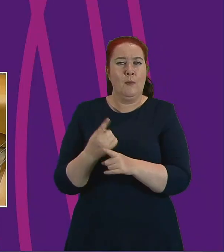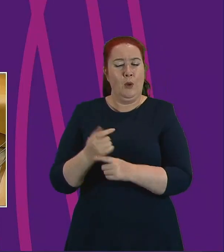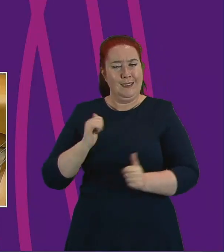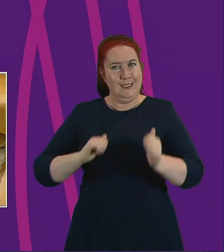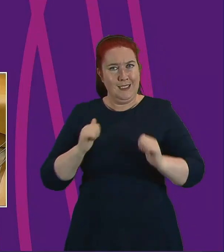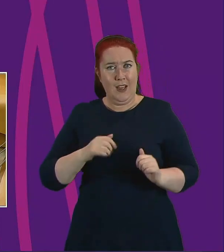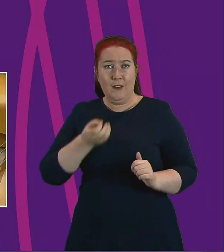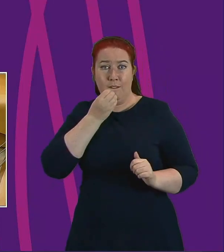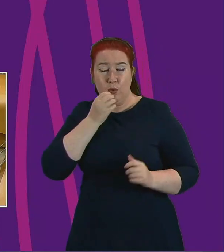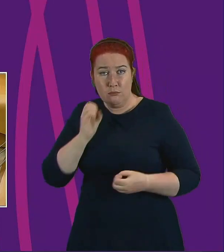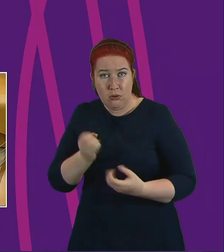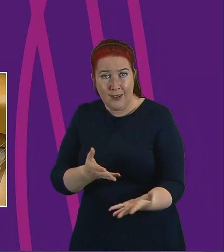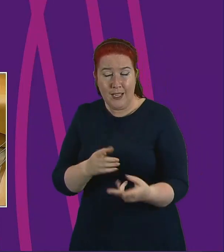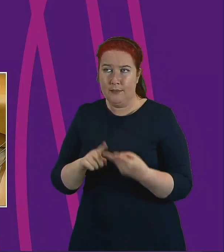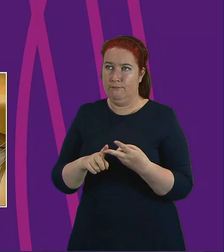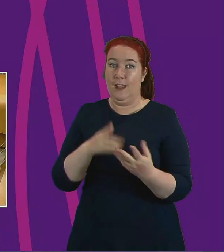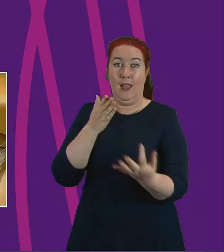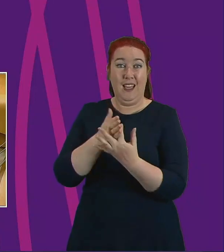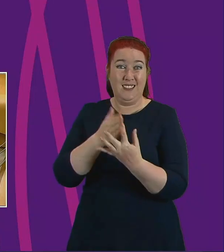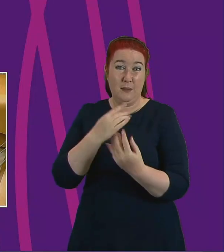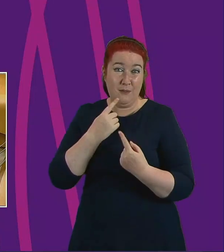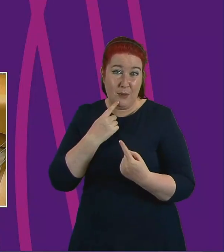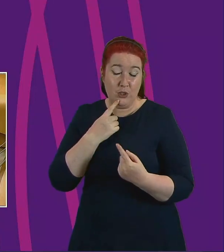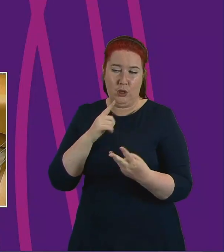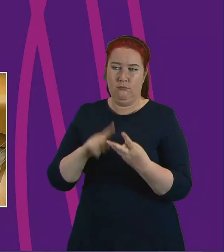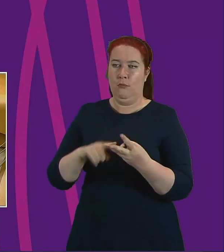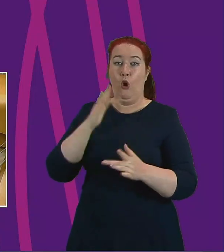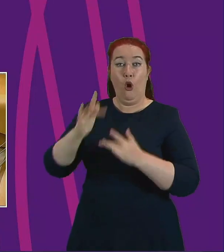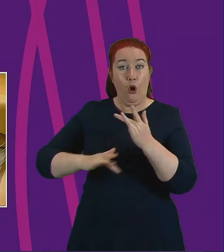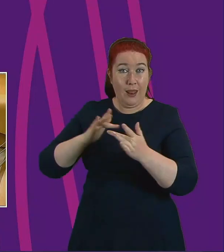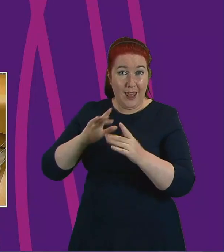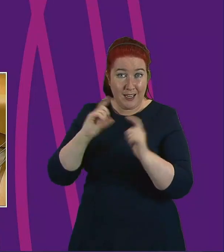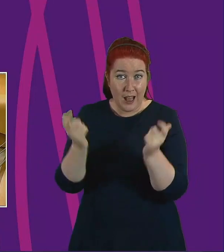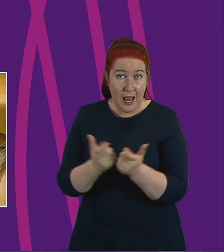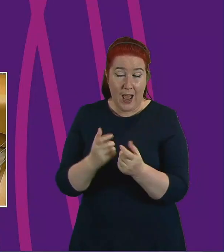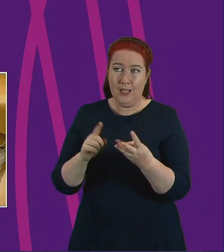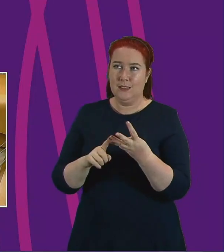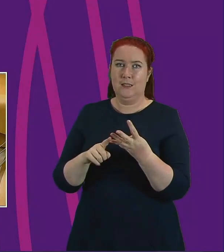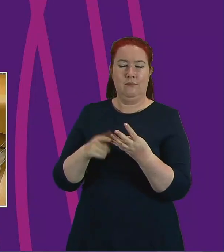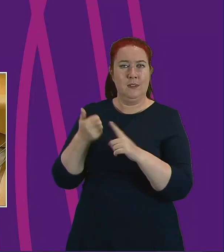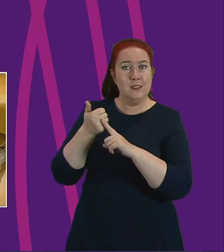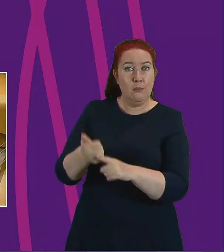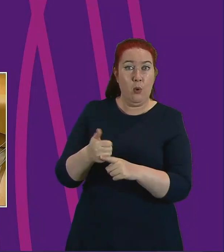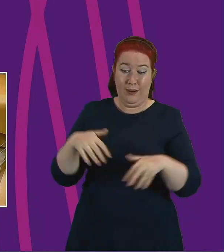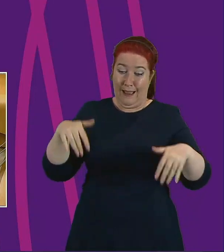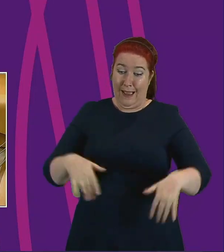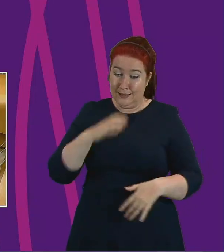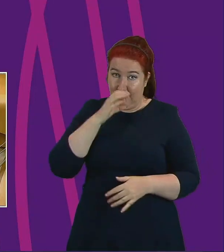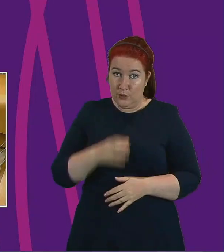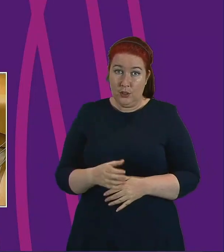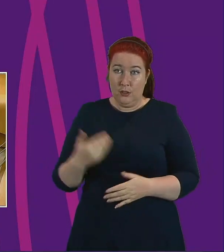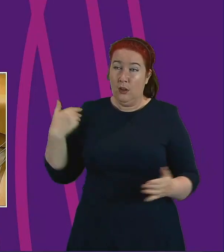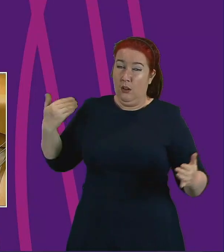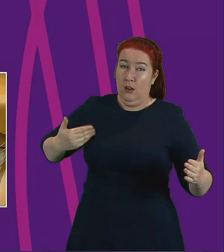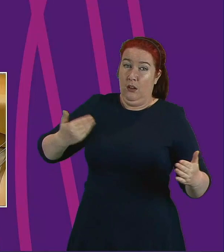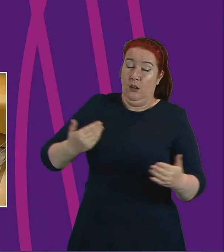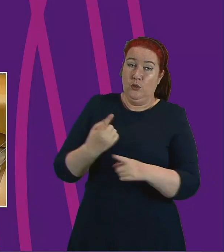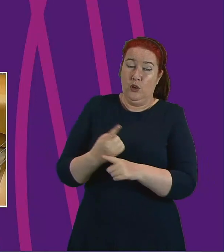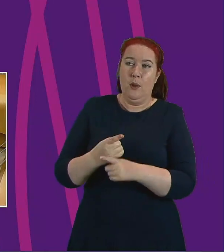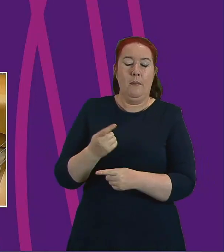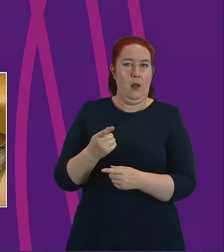accessible information, online classes, support with isolation – in a matter of weeks became mainstream.